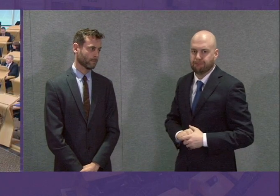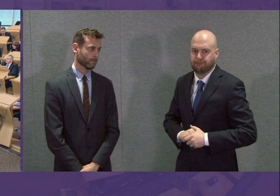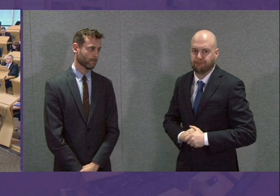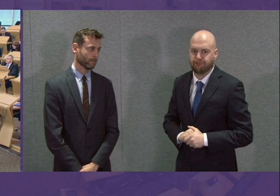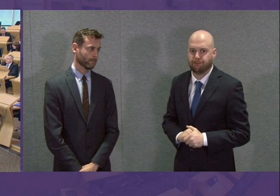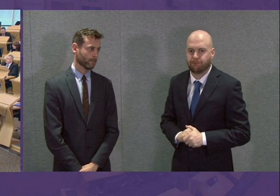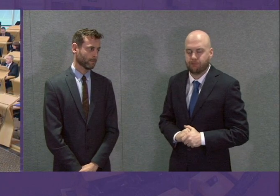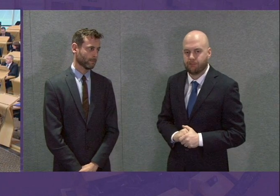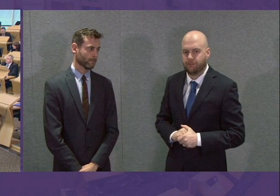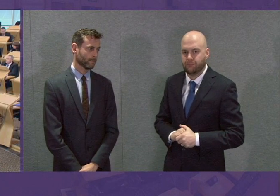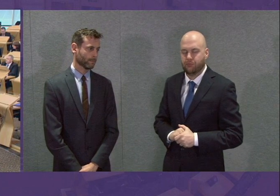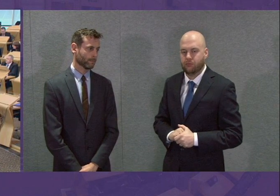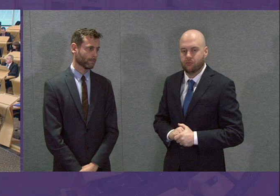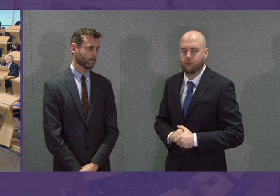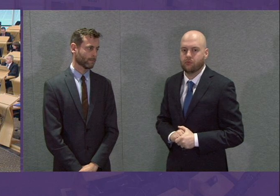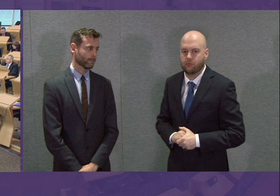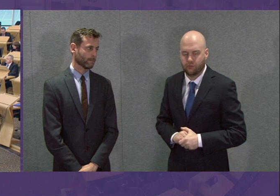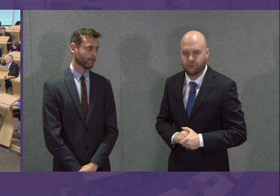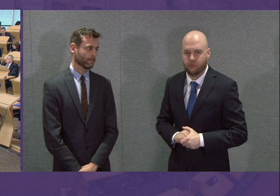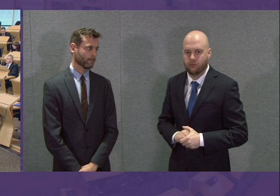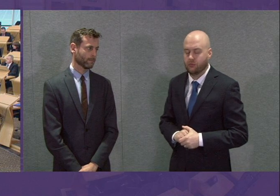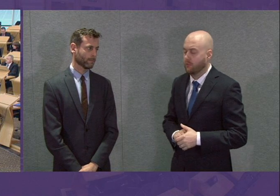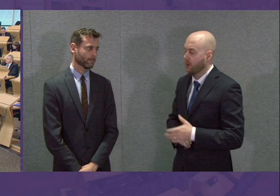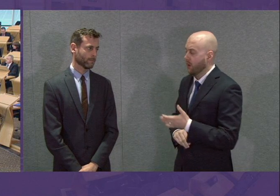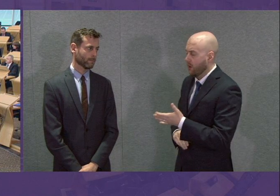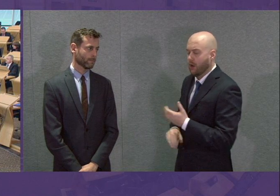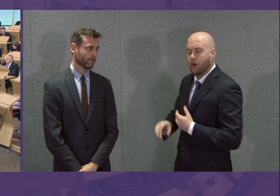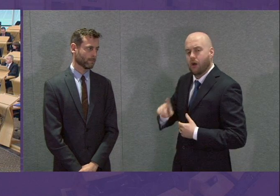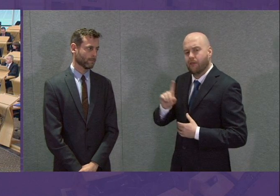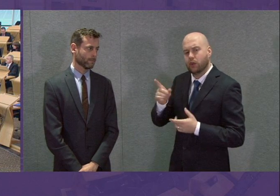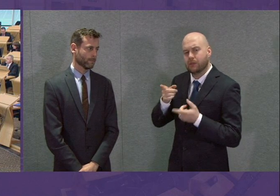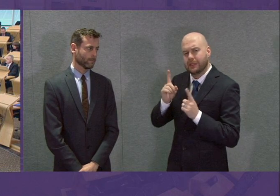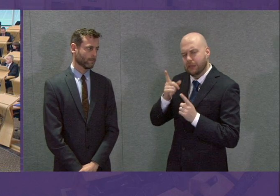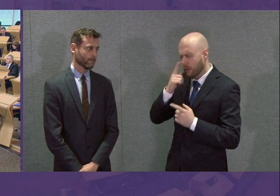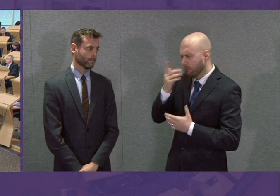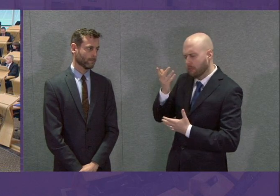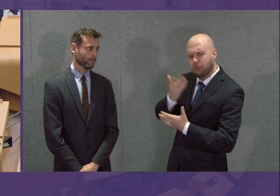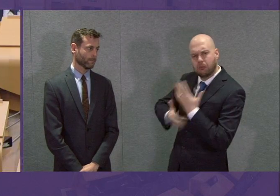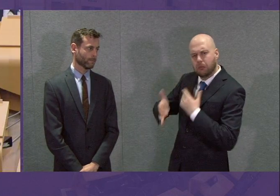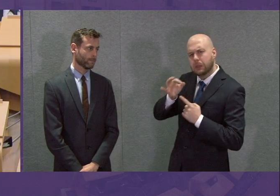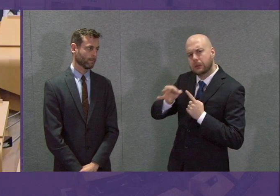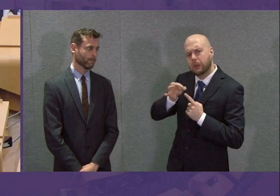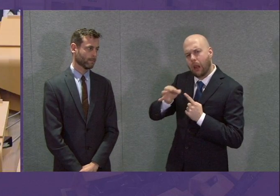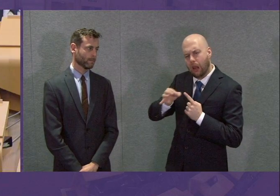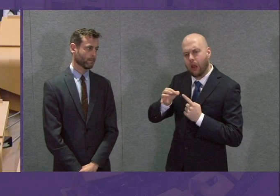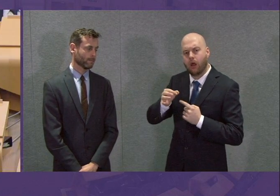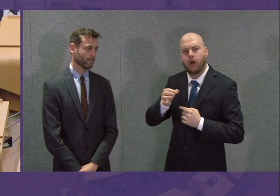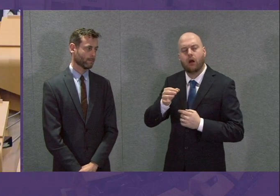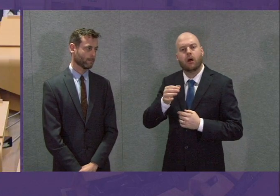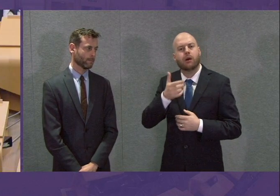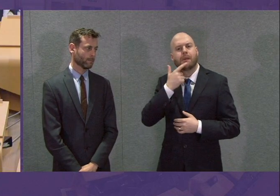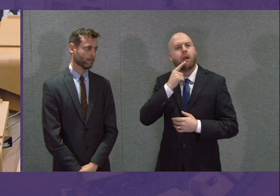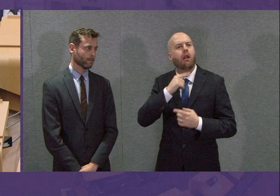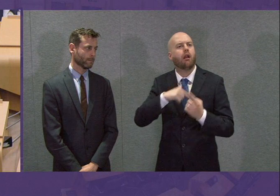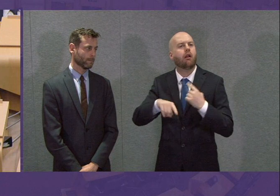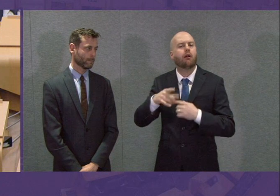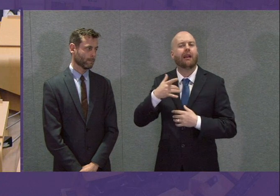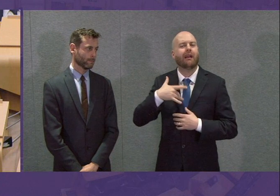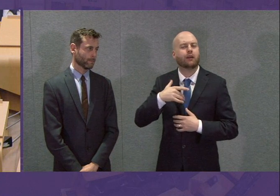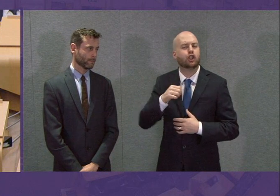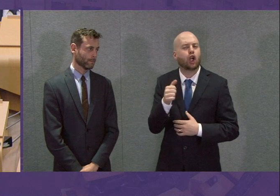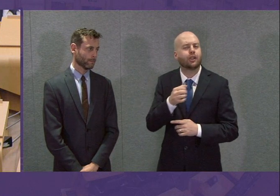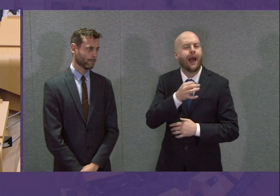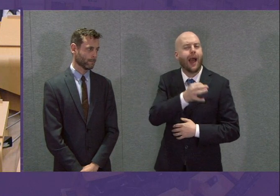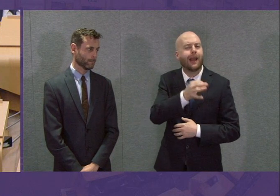Can the First Minister confirm in more detail now what the arrangements will be for patients in Scotland's islands who require the use of an air